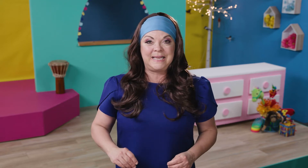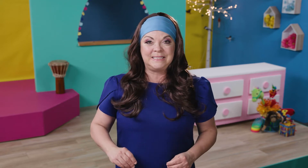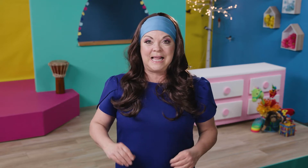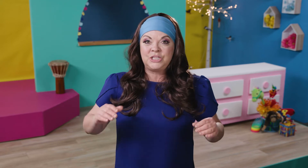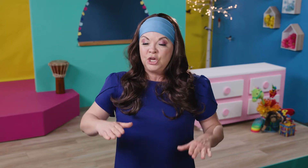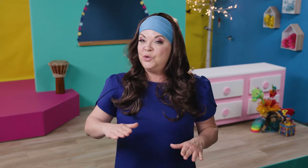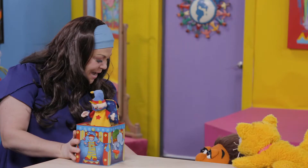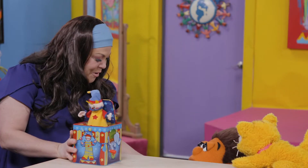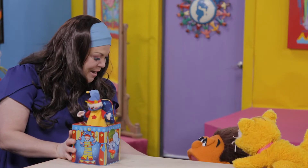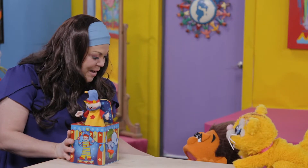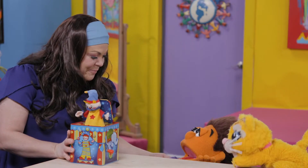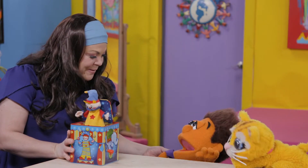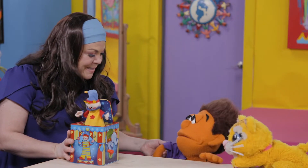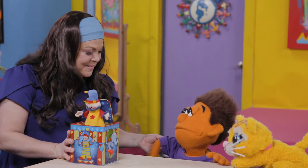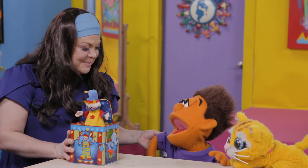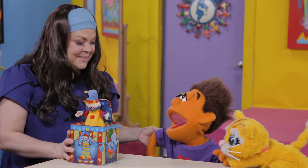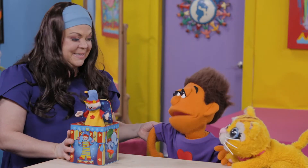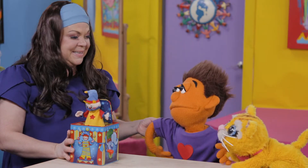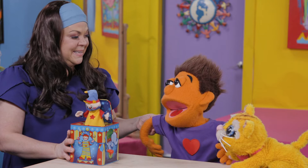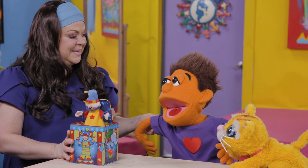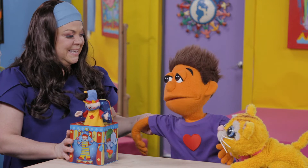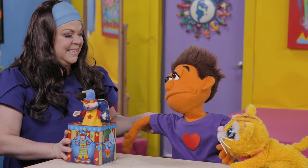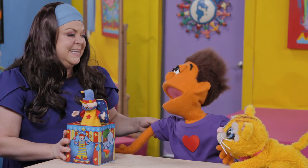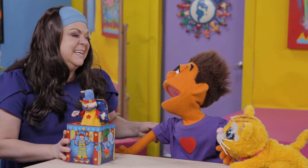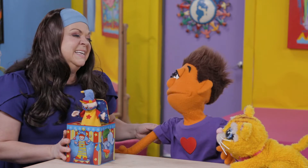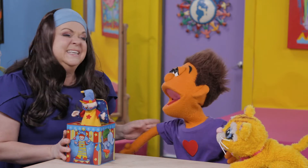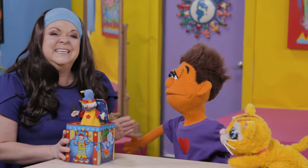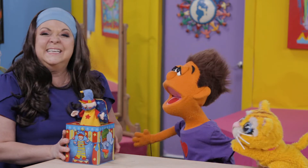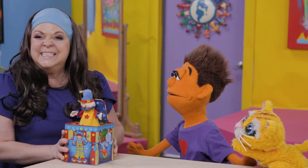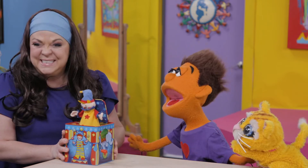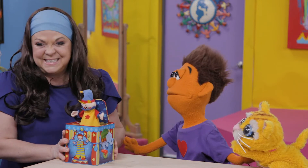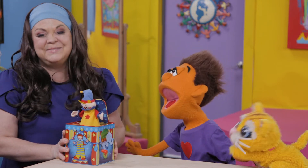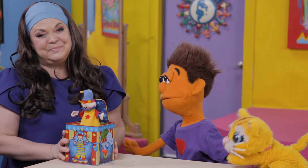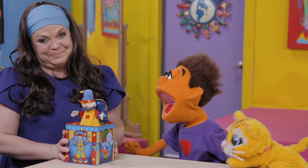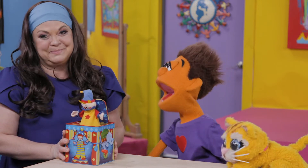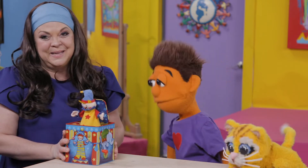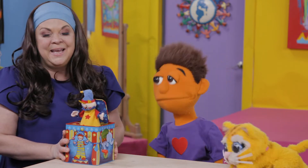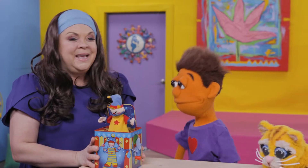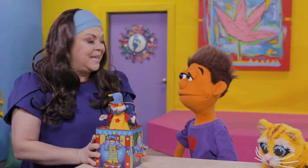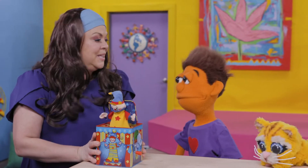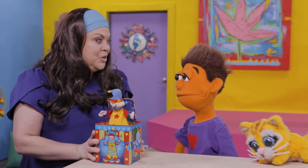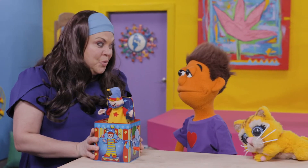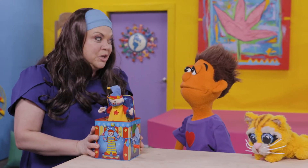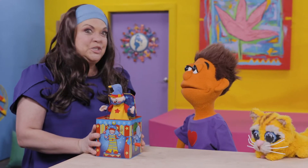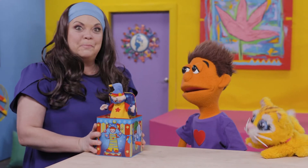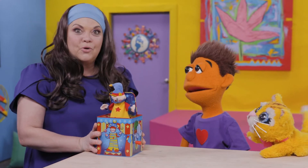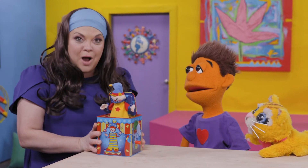dance class, you could hear me say, You can do it dancers. That took courage to perform. Good for